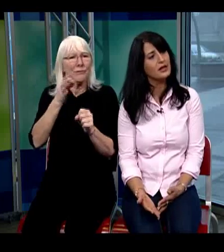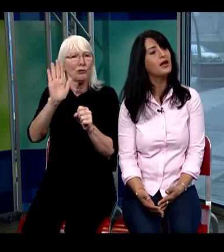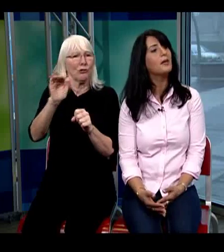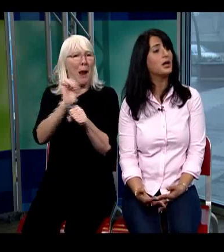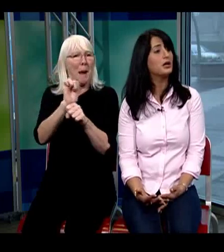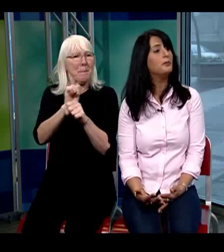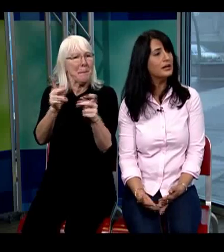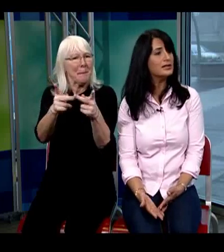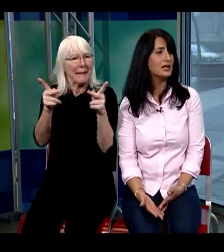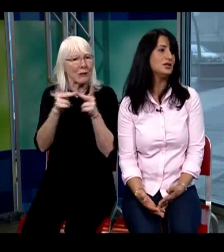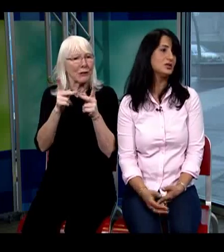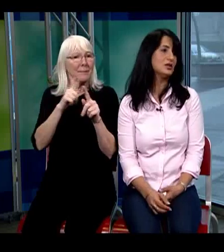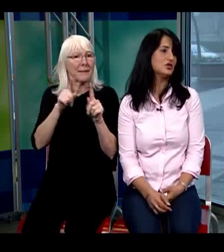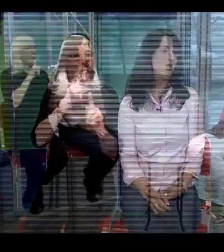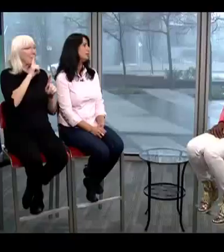but ability to the job